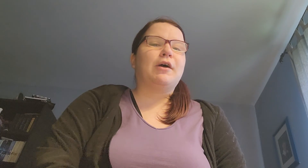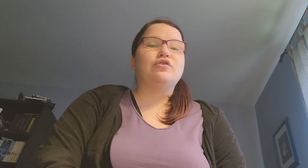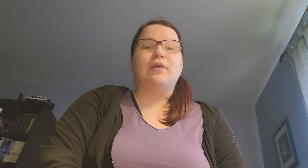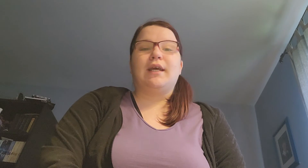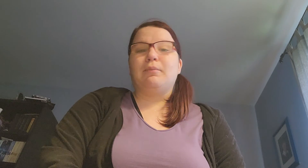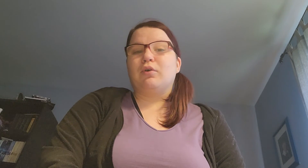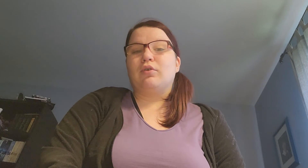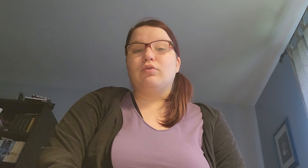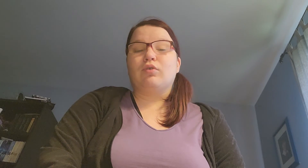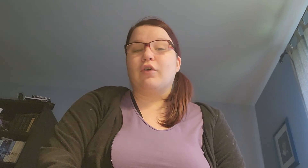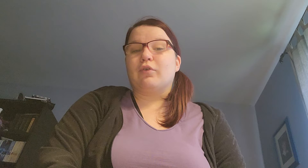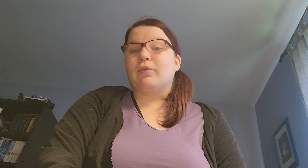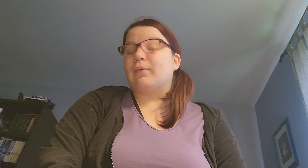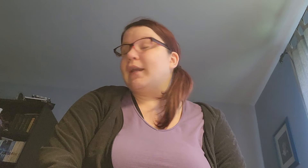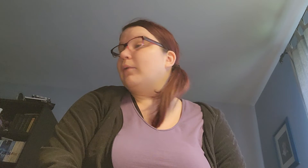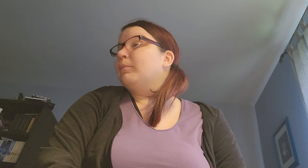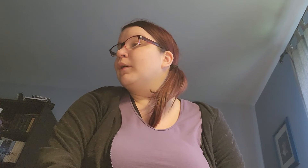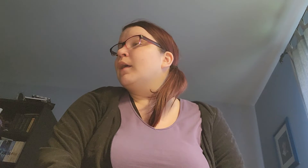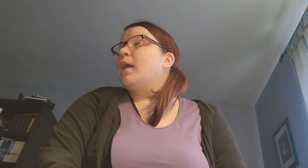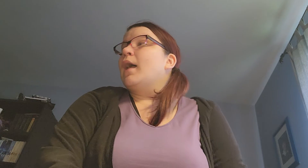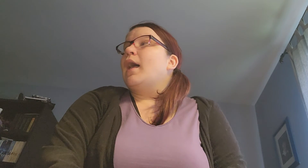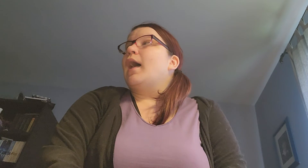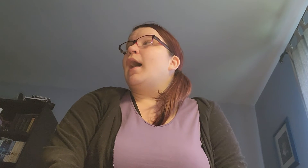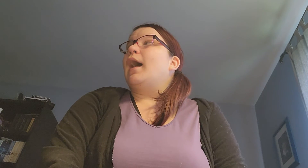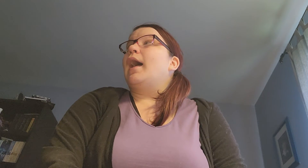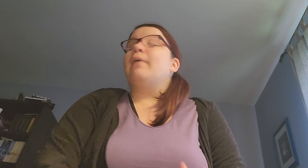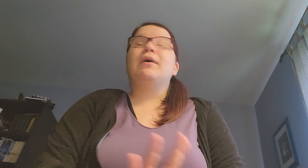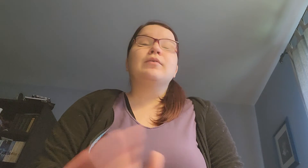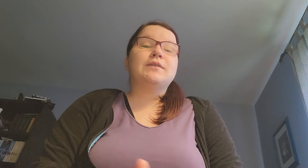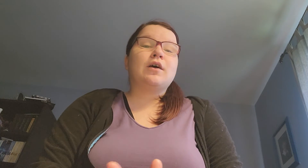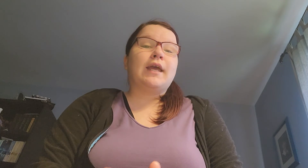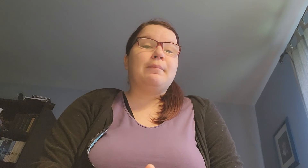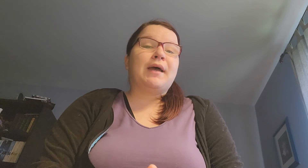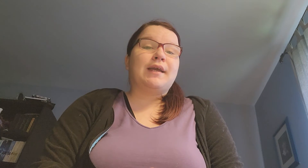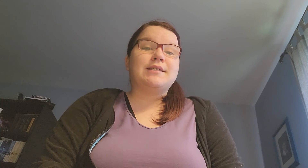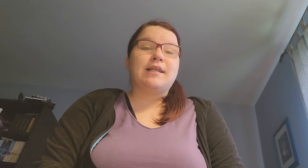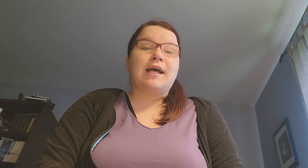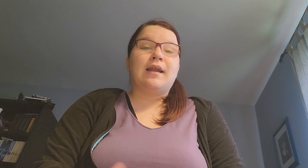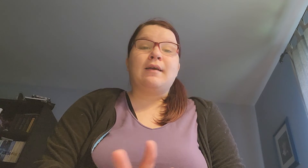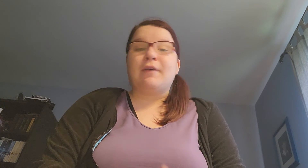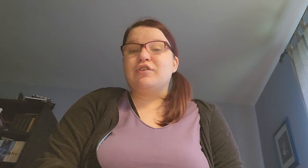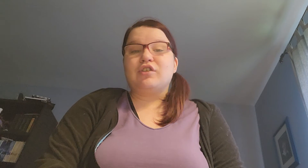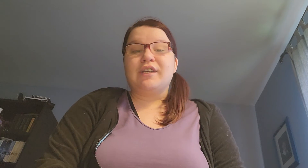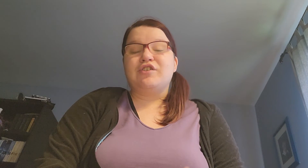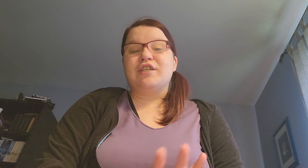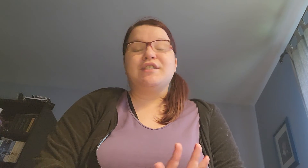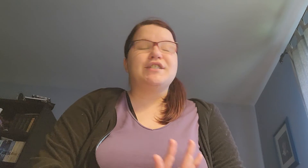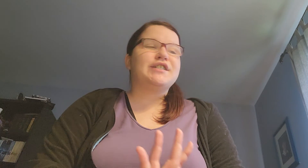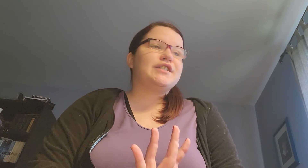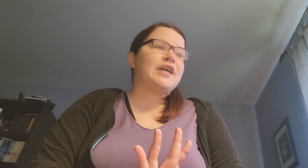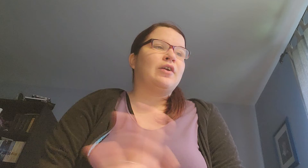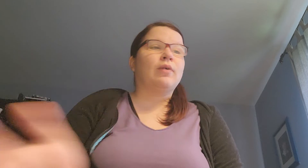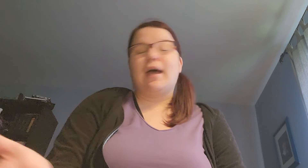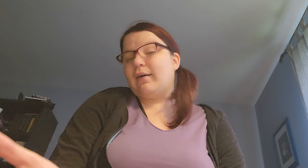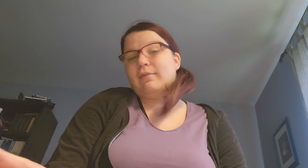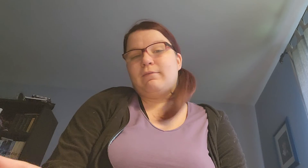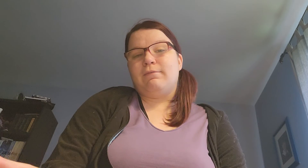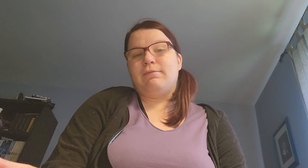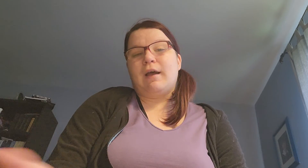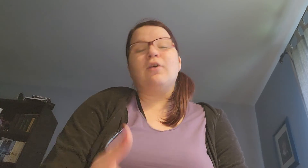I'm not doing any more crossovers right now. Uh... I will start getting back into that eventually. Just... I don't have... I